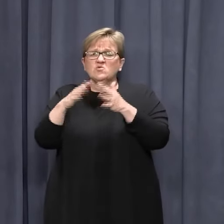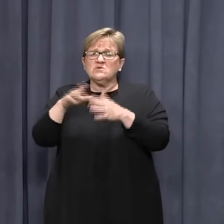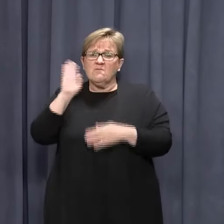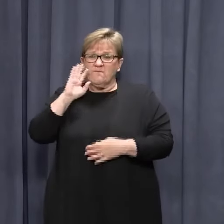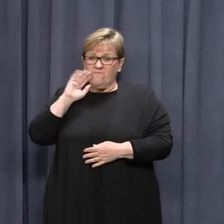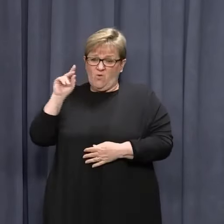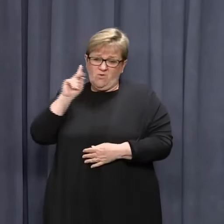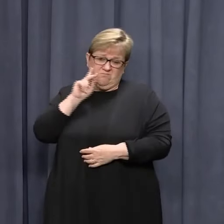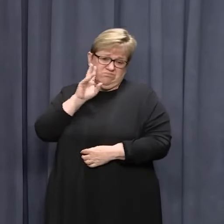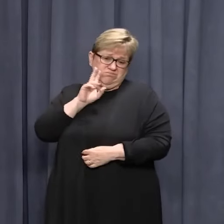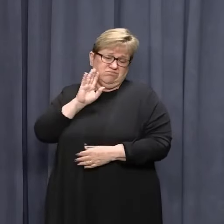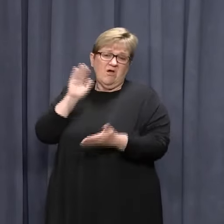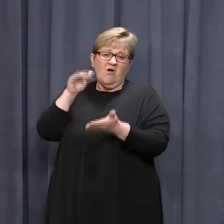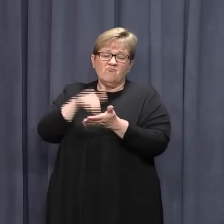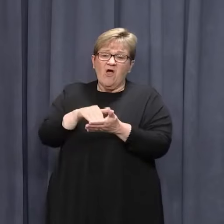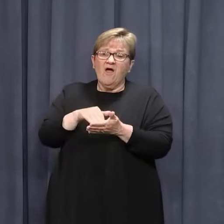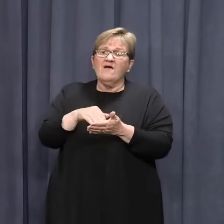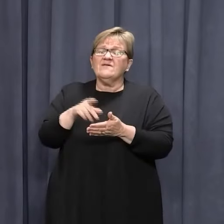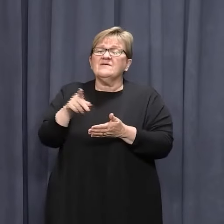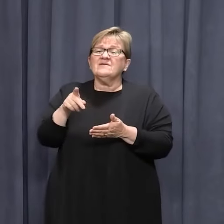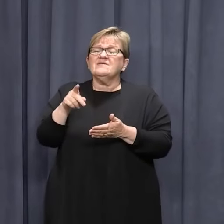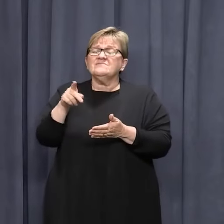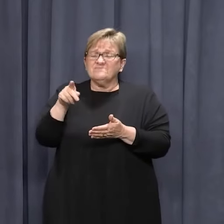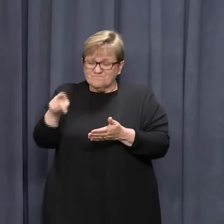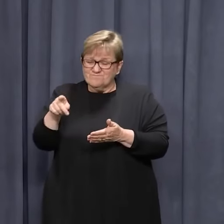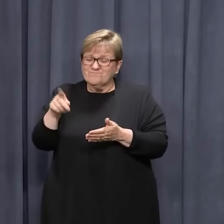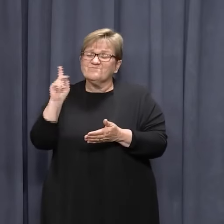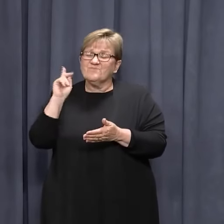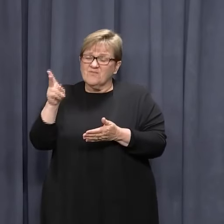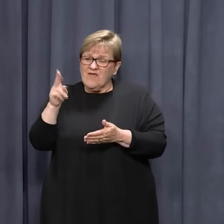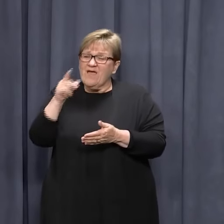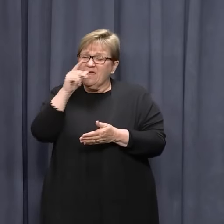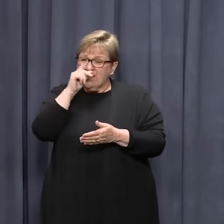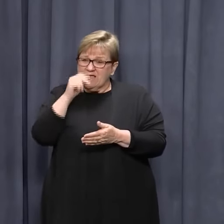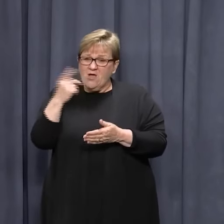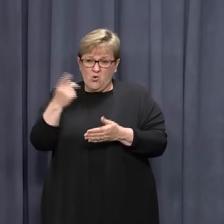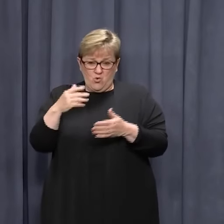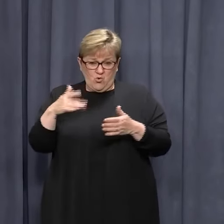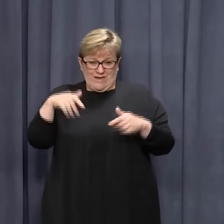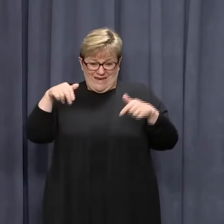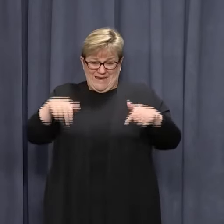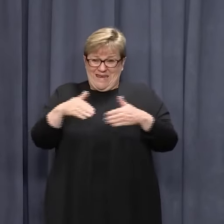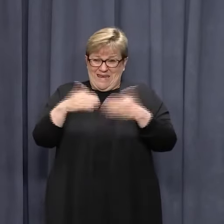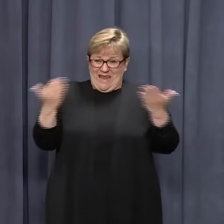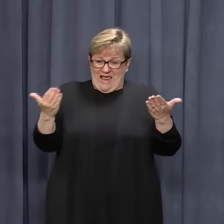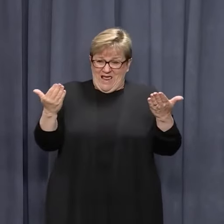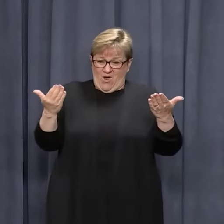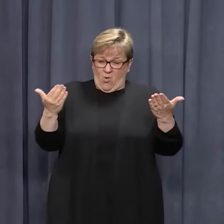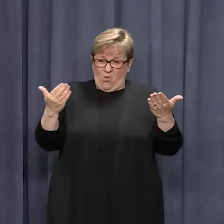South Wales who are currently in